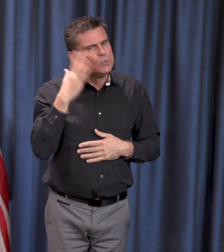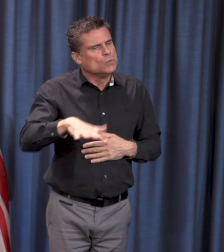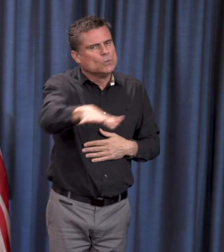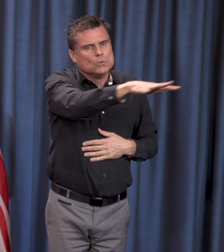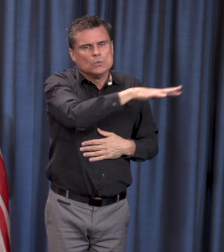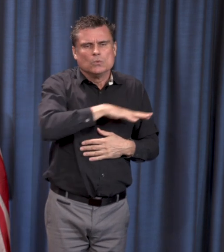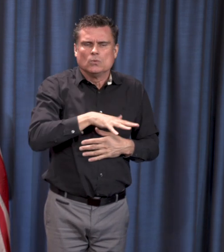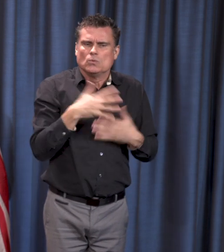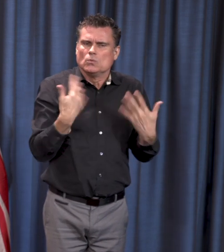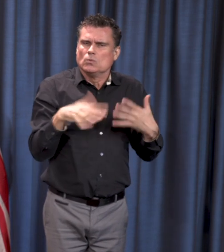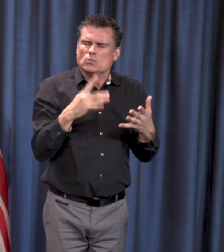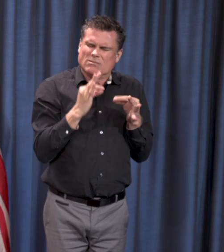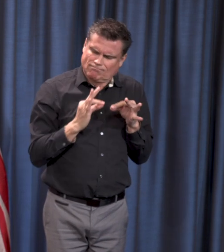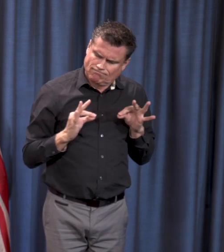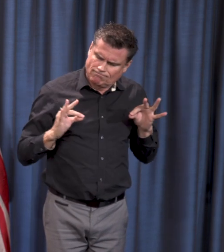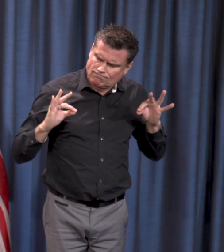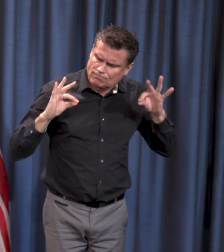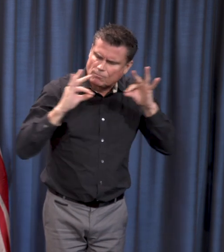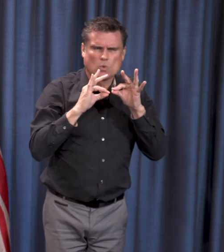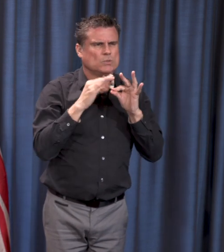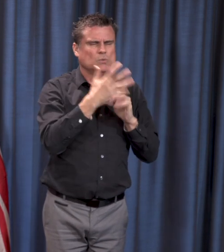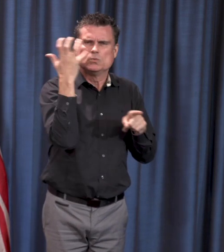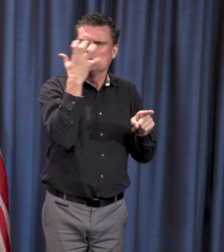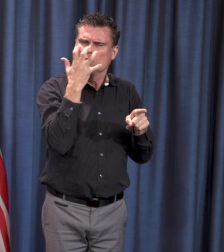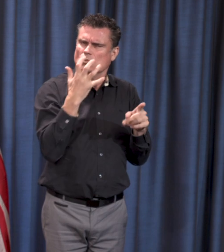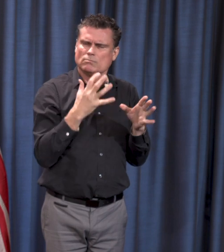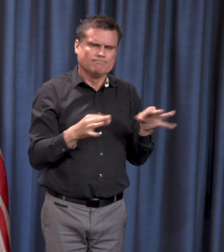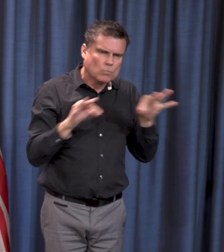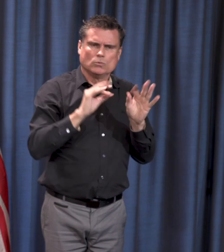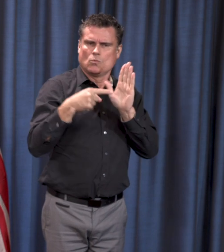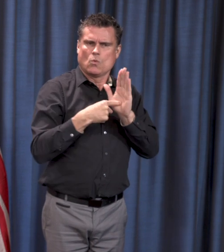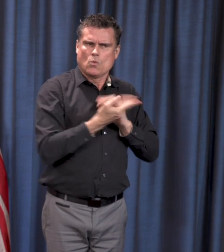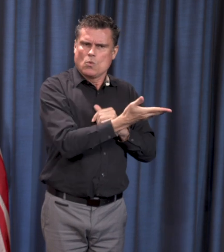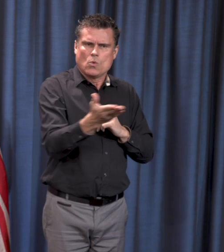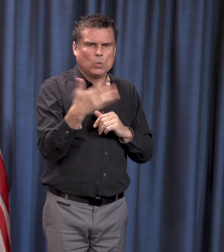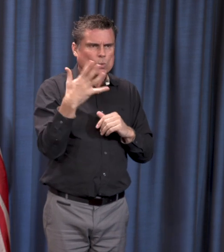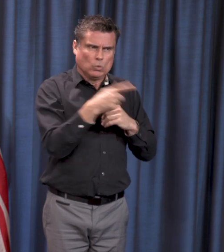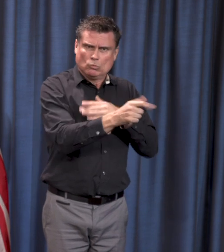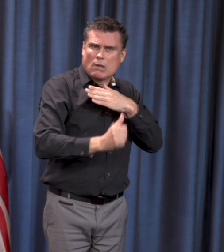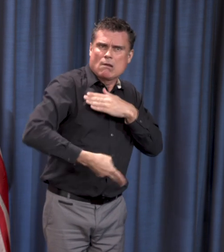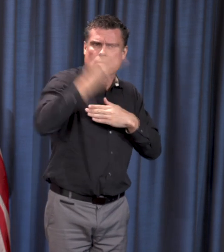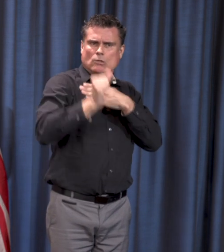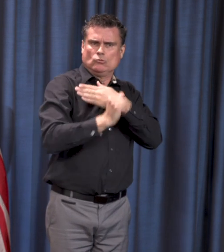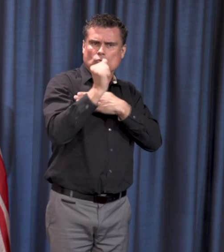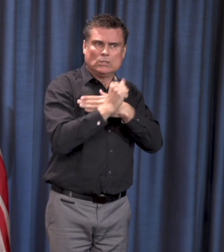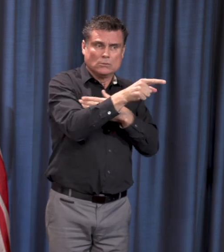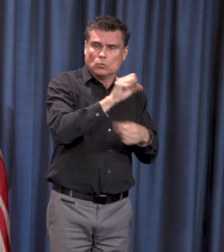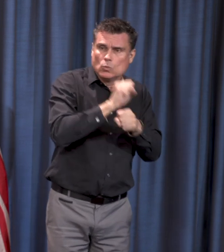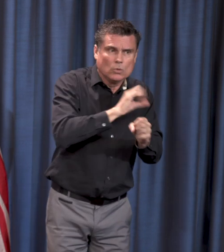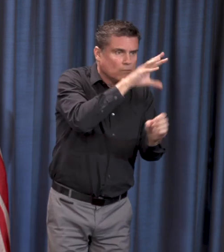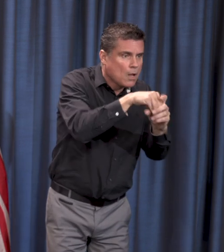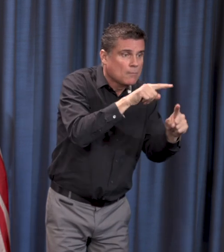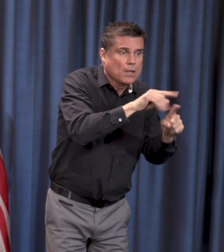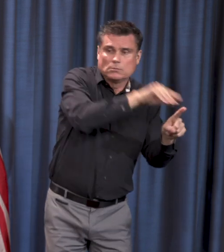face risks both in the community and at work. So those community measures we are taking are incredibly important